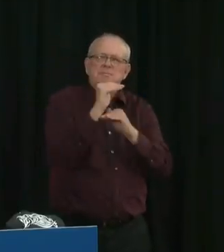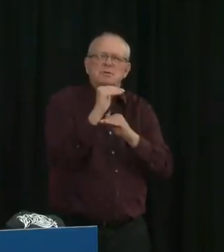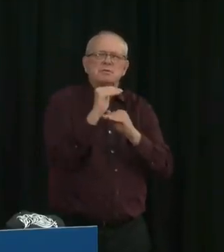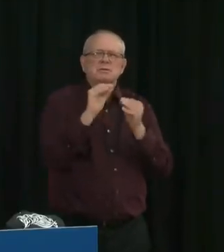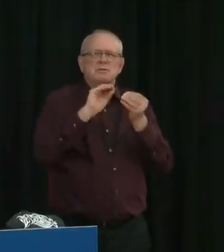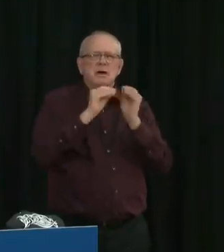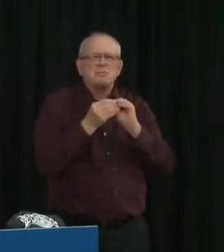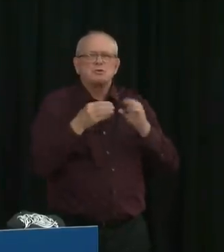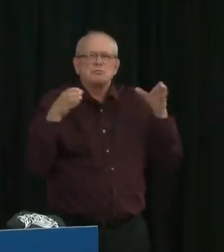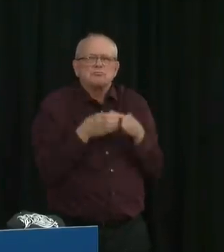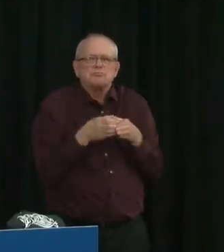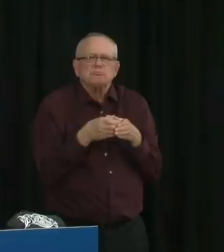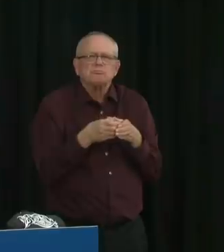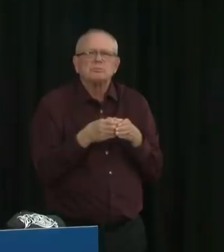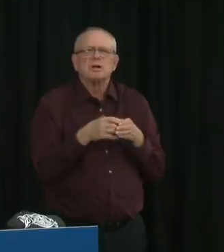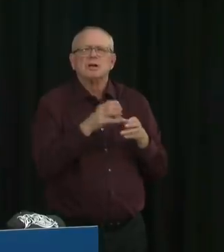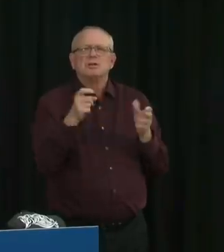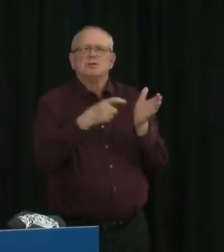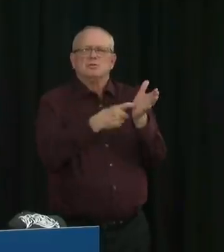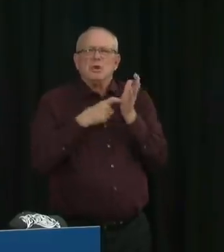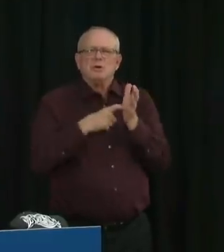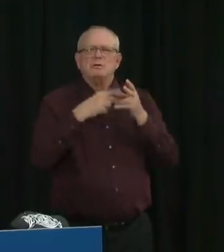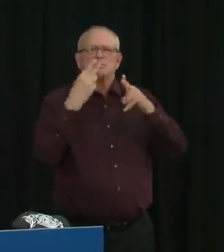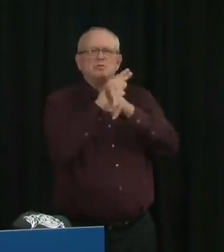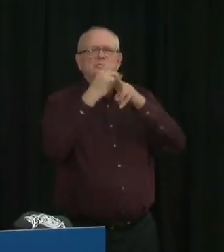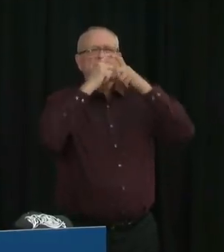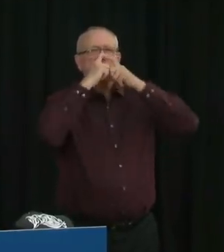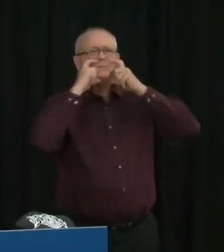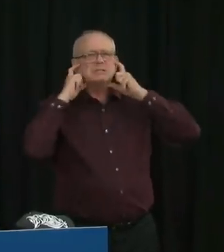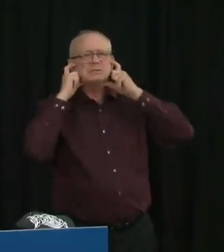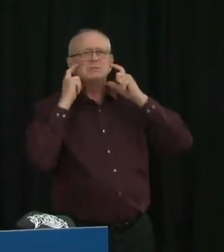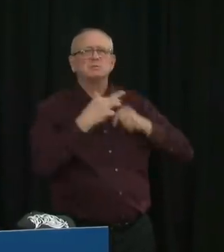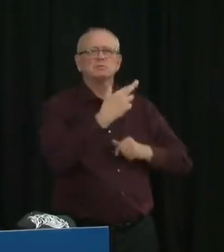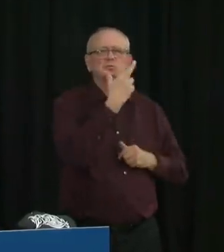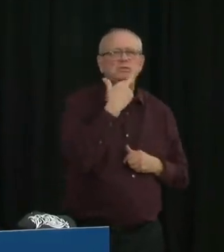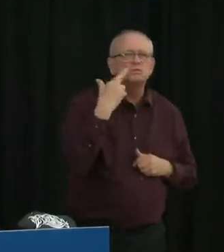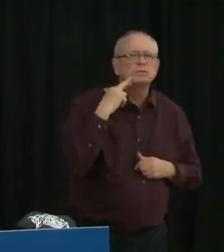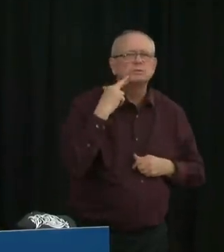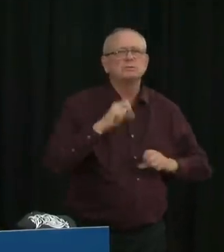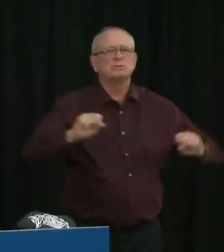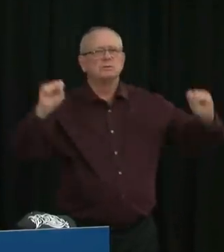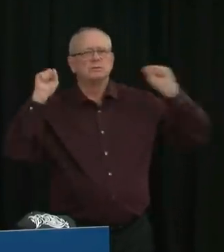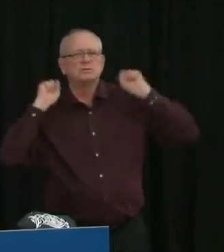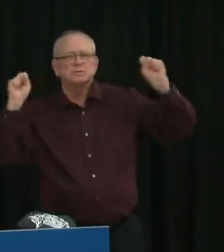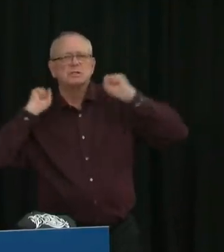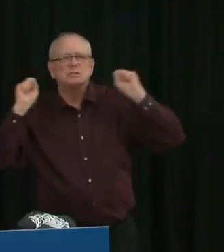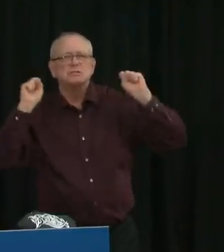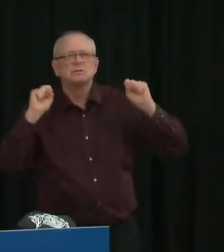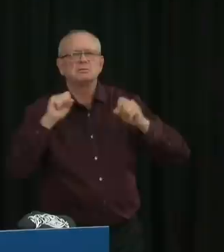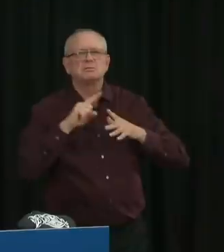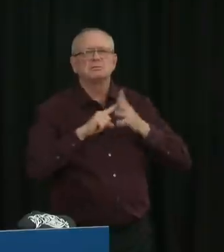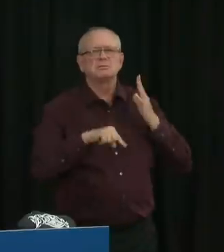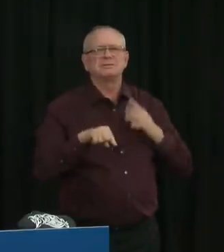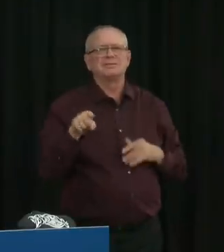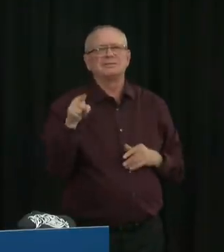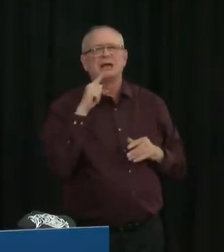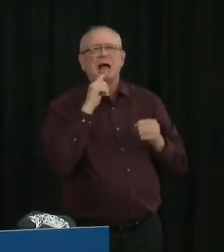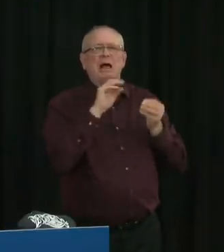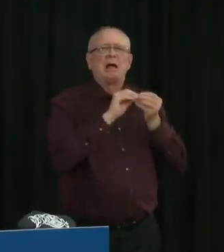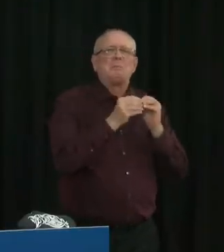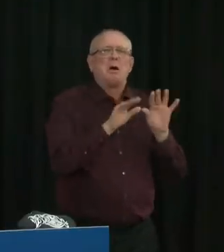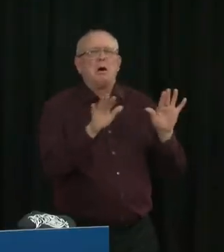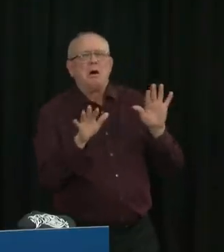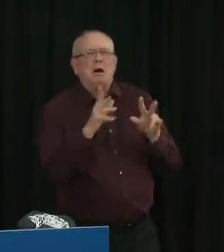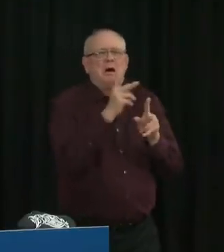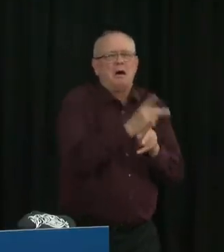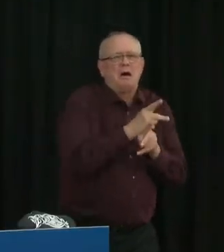like gyms and indoor restaurants saying we can't be reactionary to those numbers. We need to be proactive. With the increase already in COVID